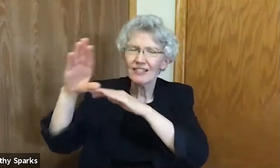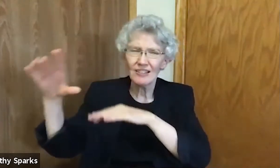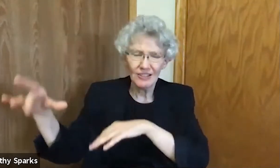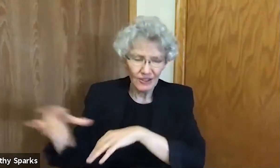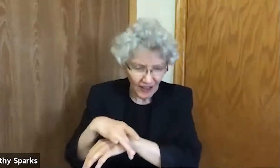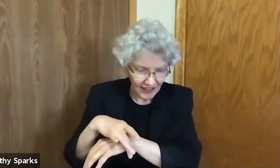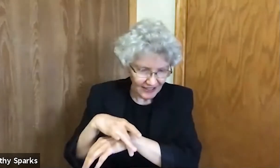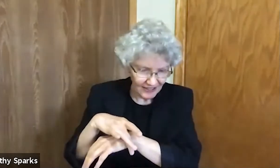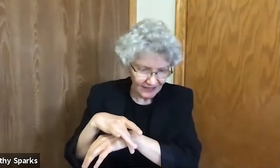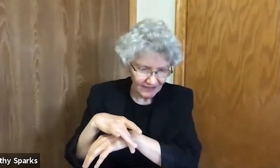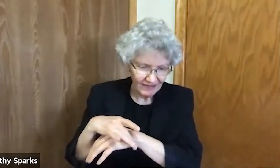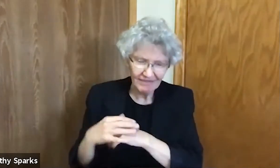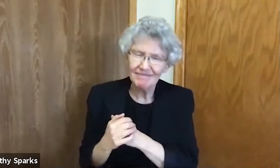God, you reign in heaven and earth.